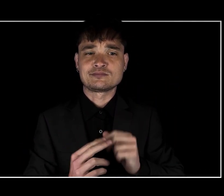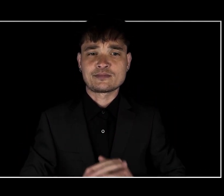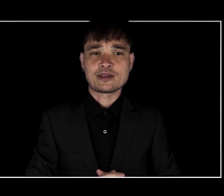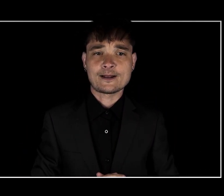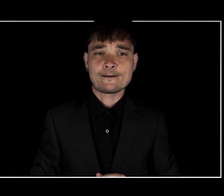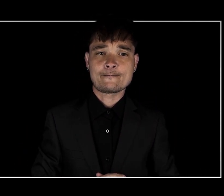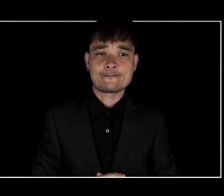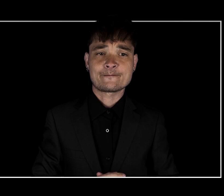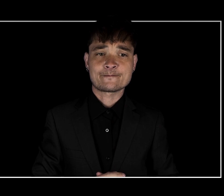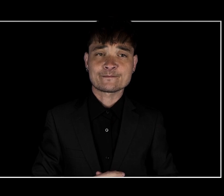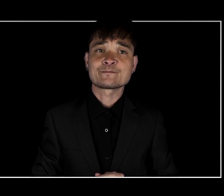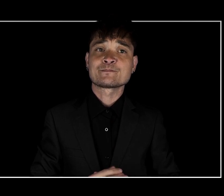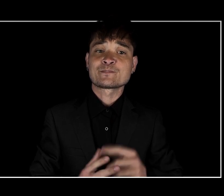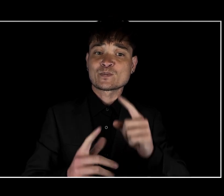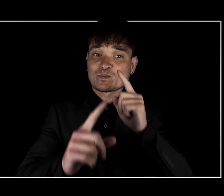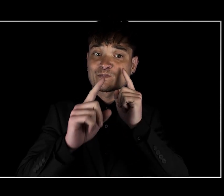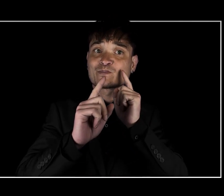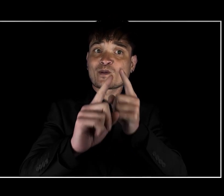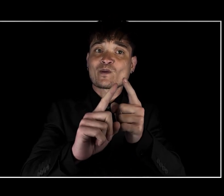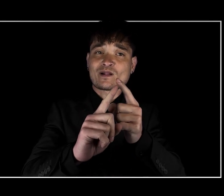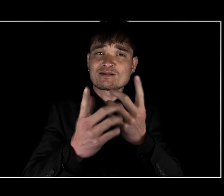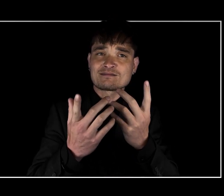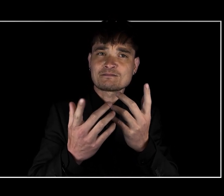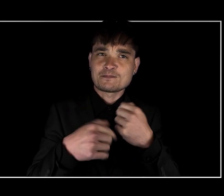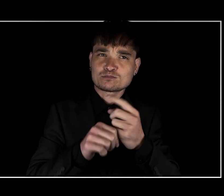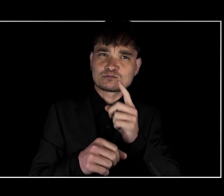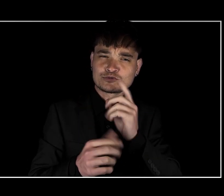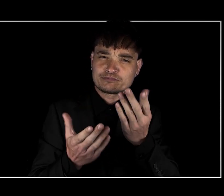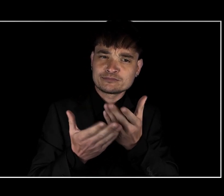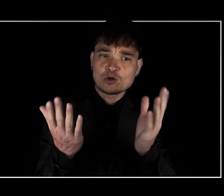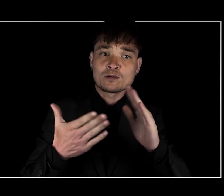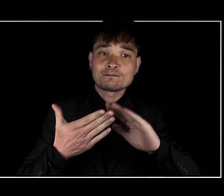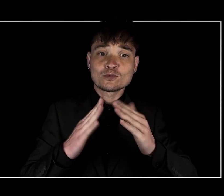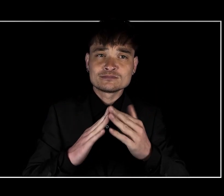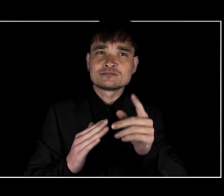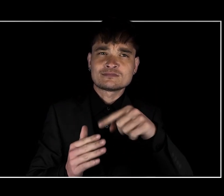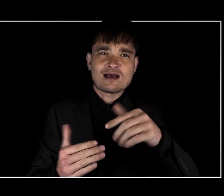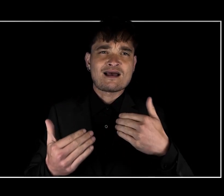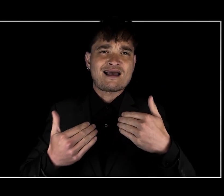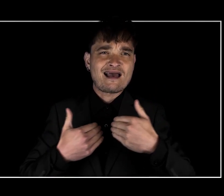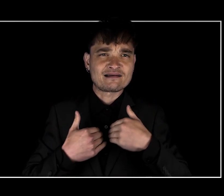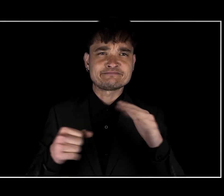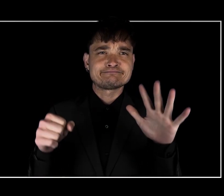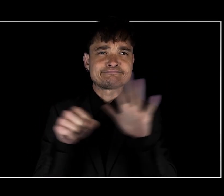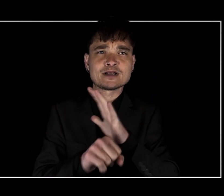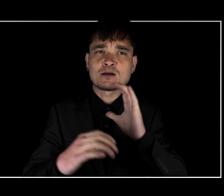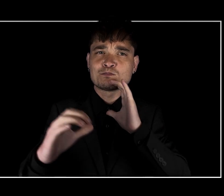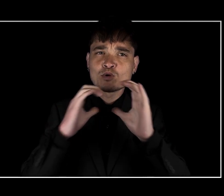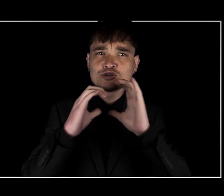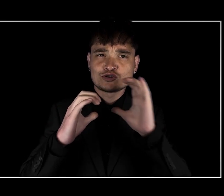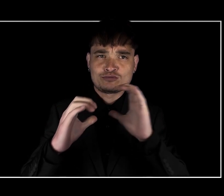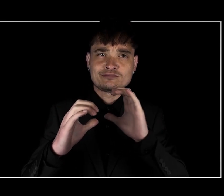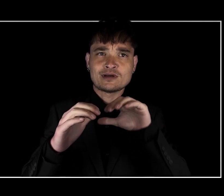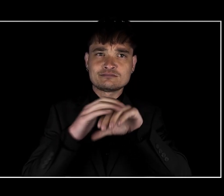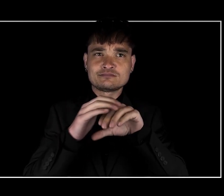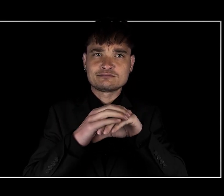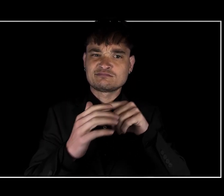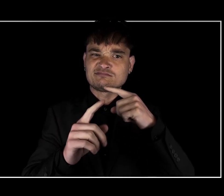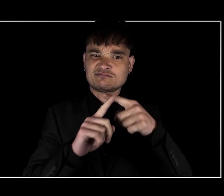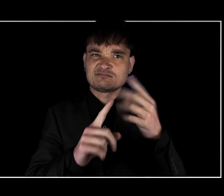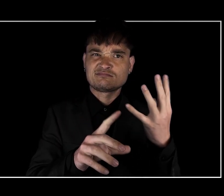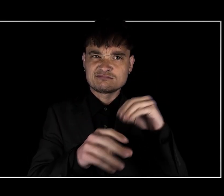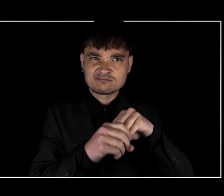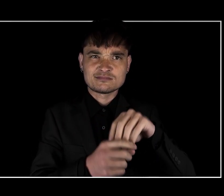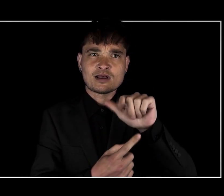We will always do our best to make sure all community members have the interpretation services, including